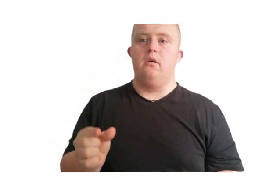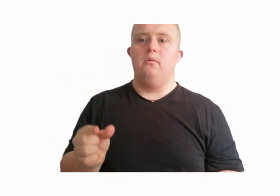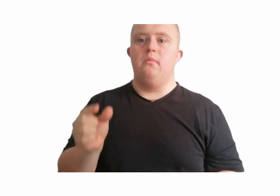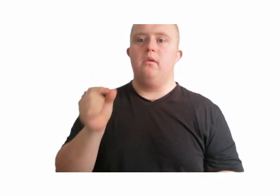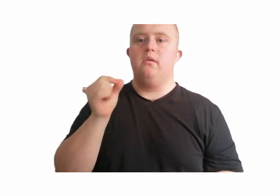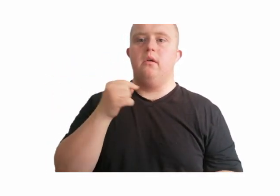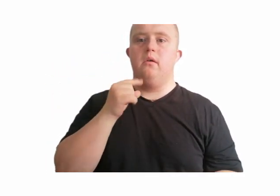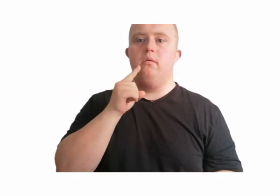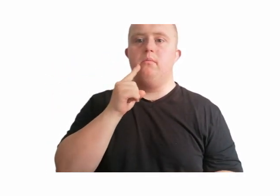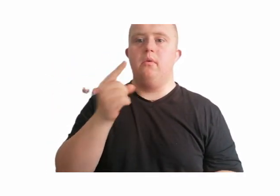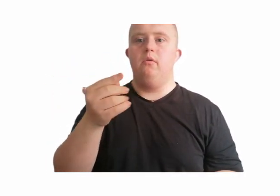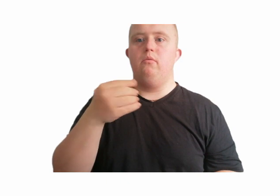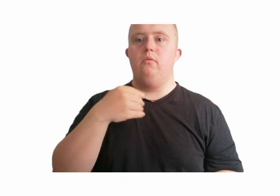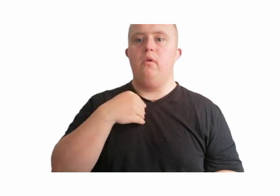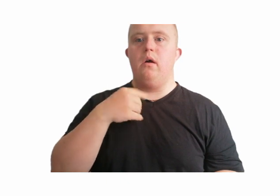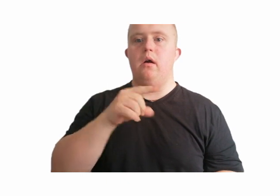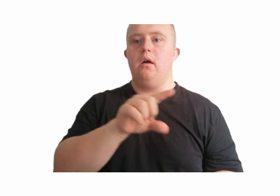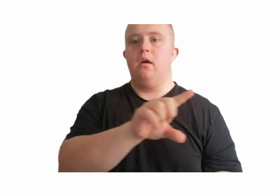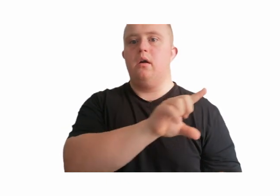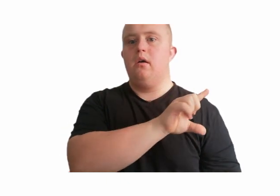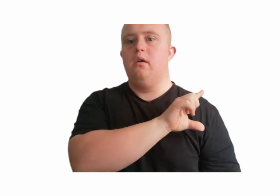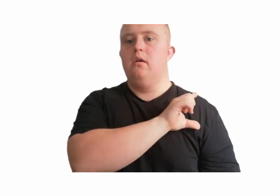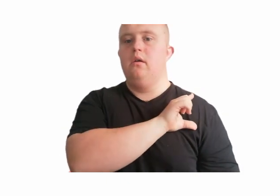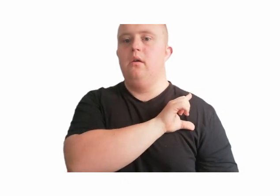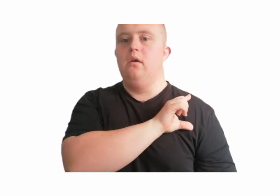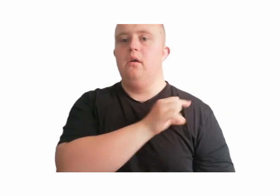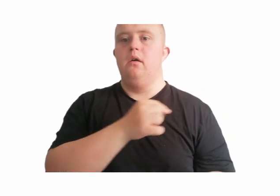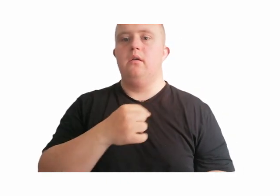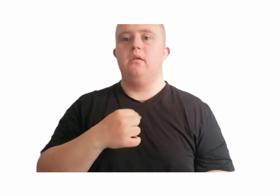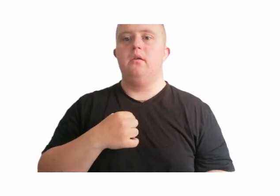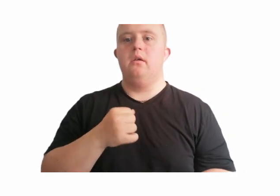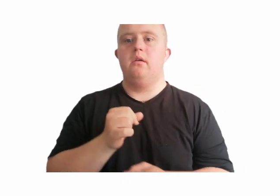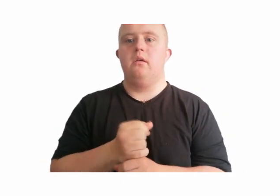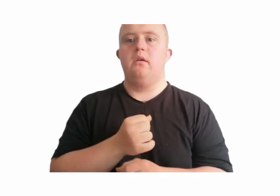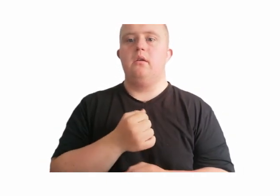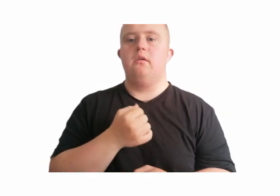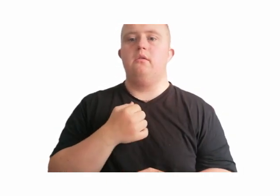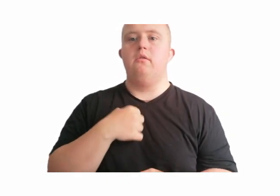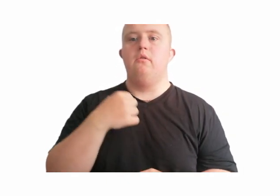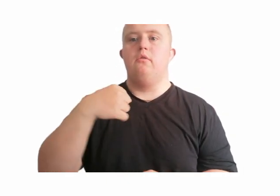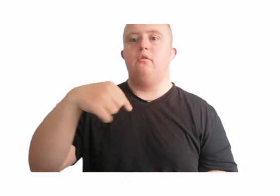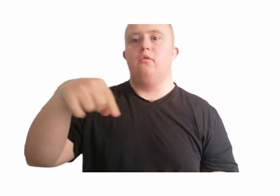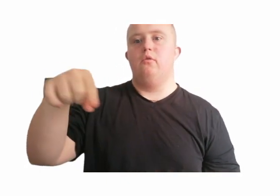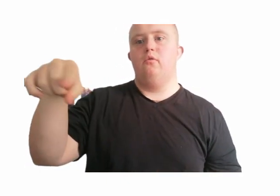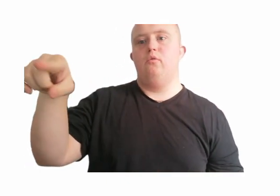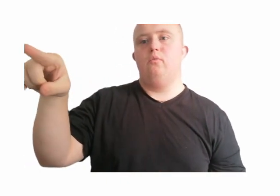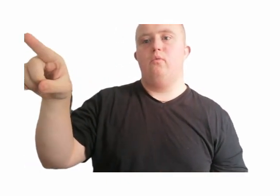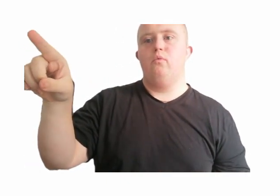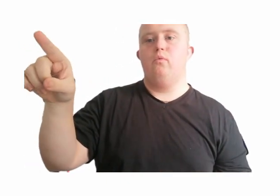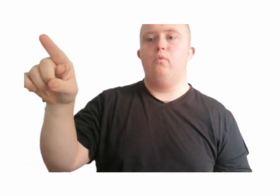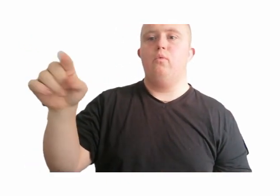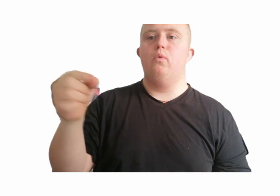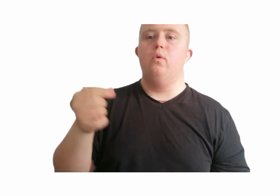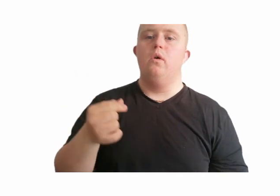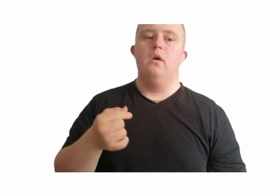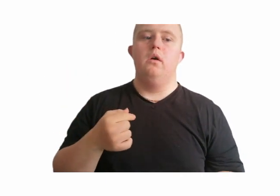someone tell me why Did you have to go,